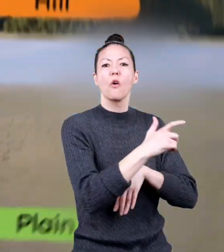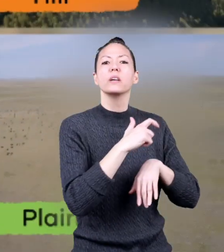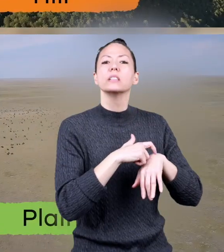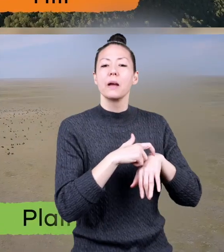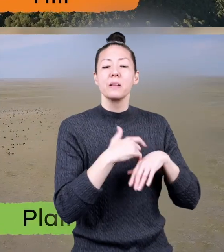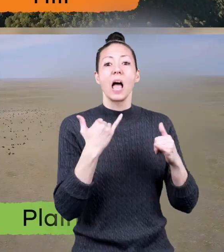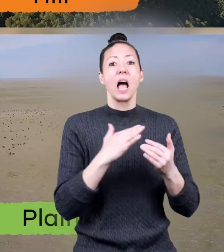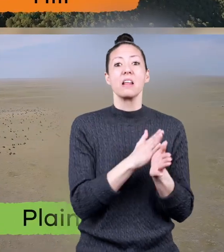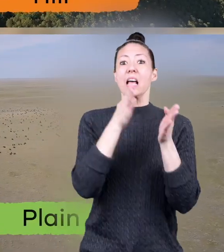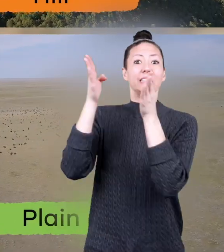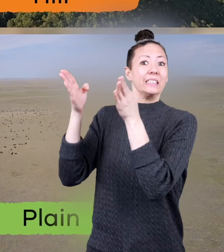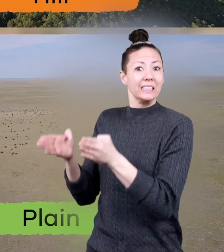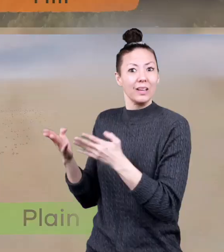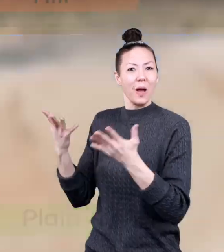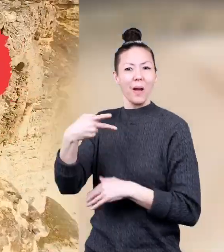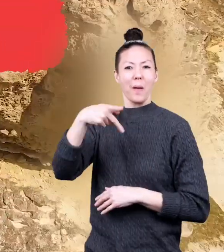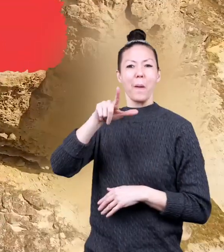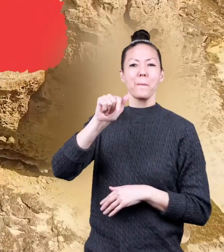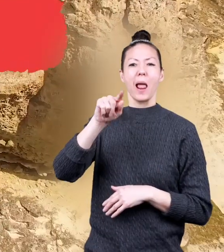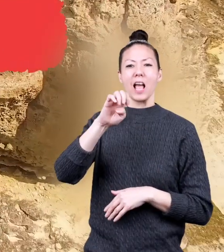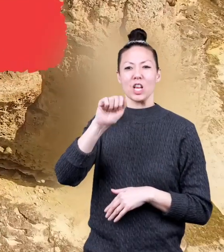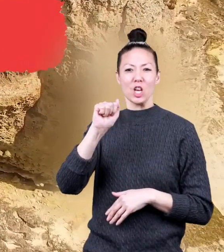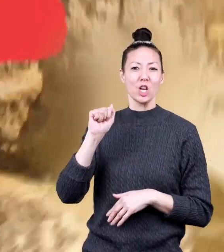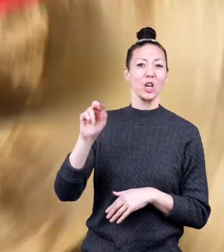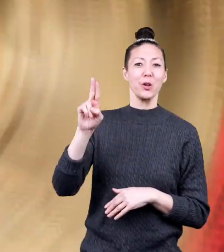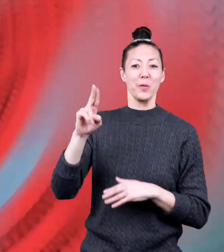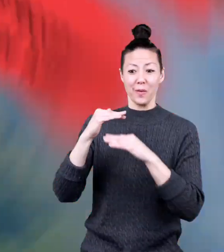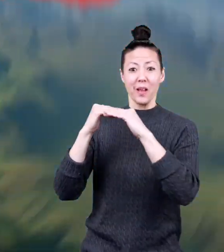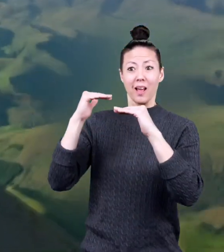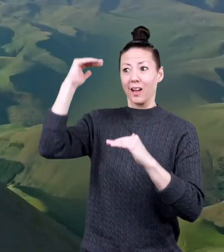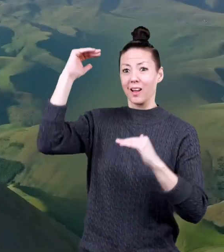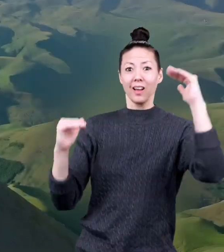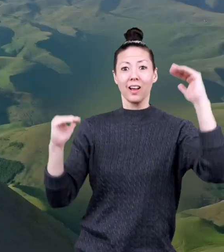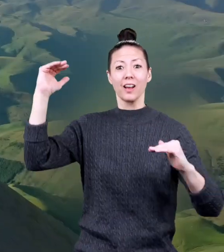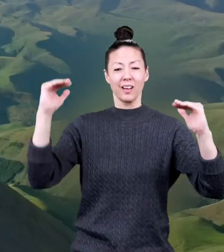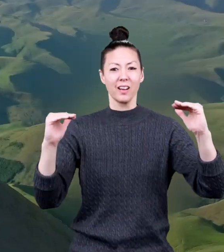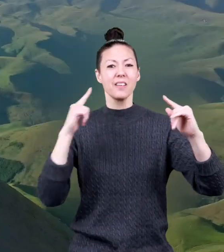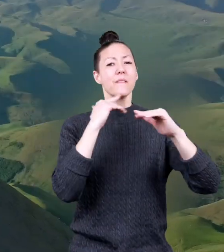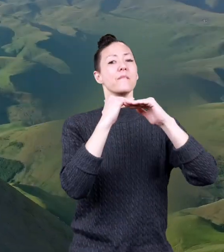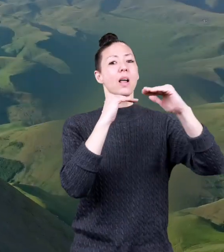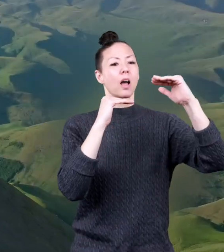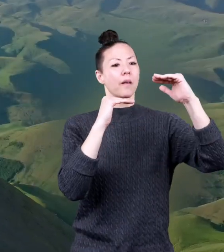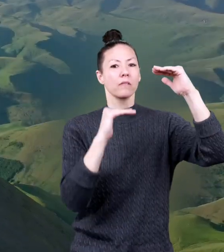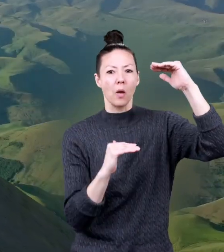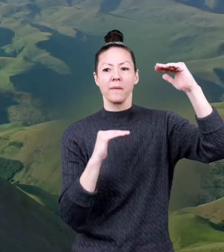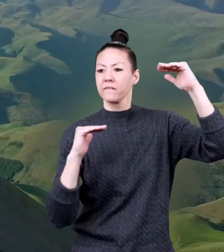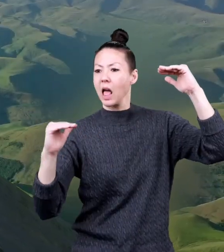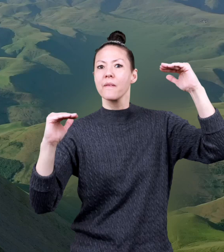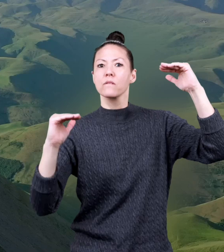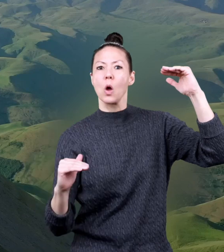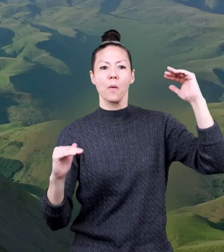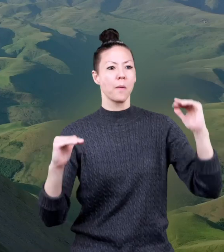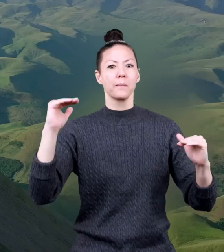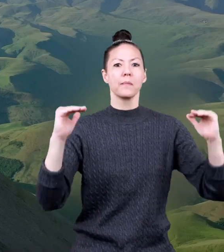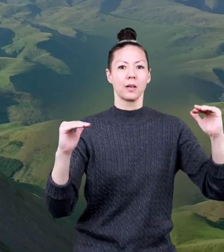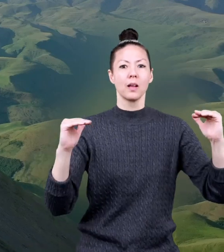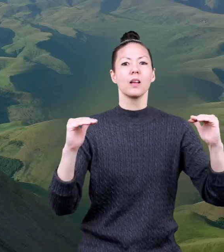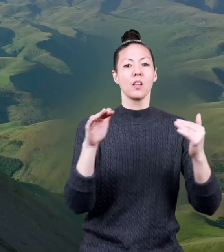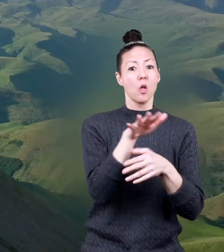Our next landform, plateaus. Plateaus are flat, elevated landforms located at the